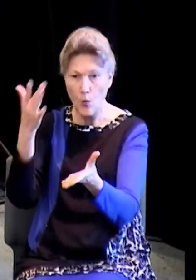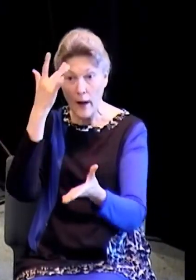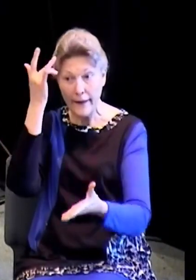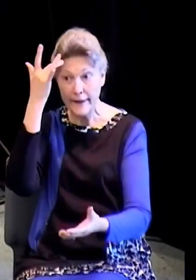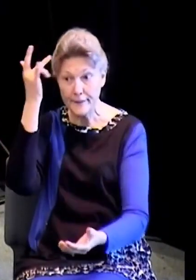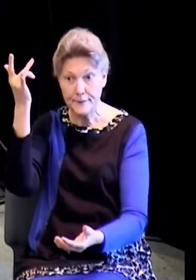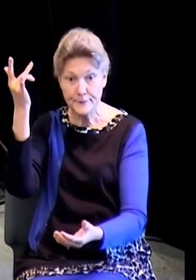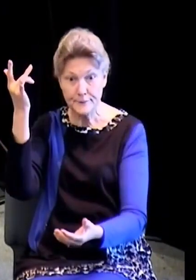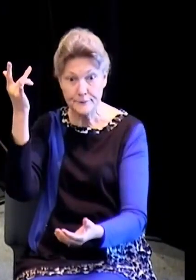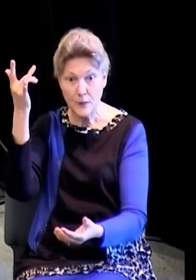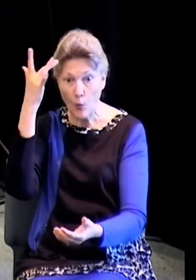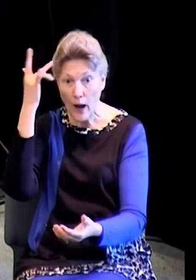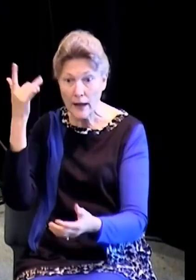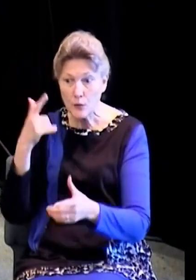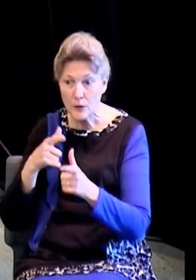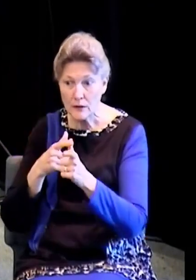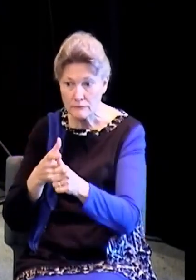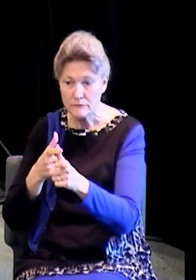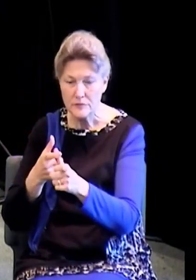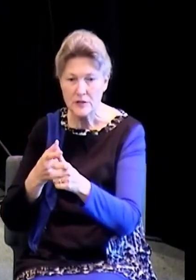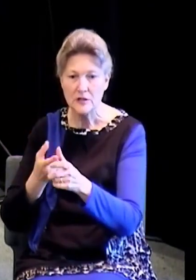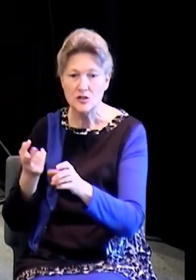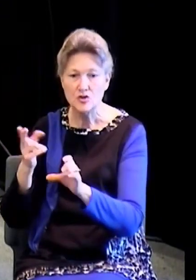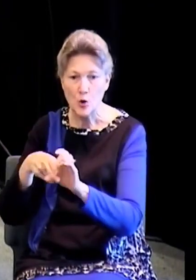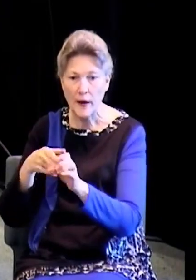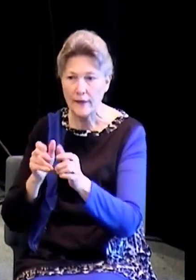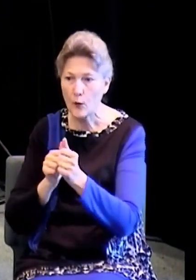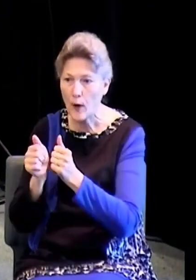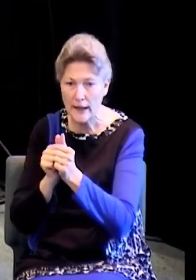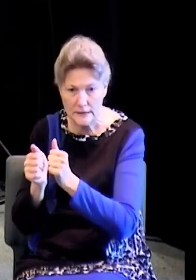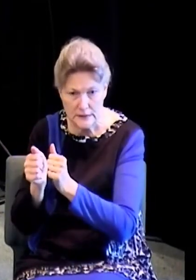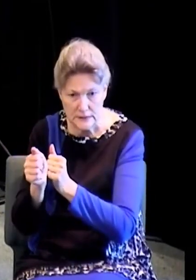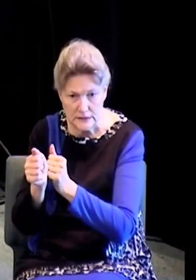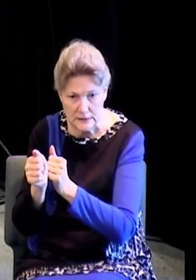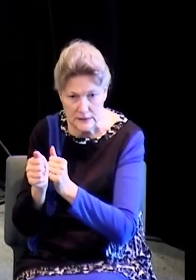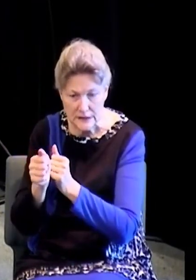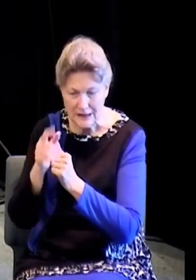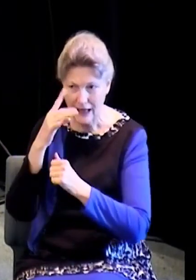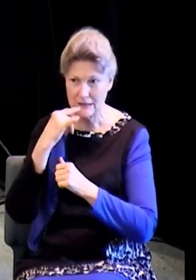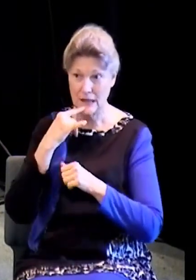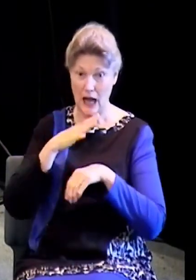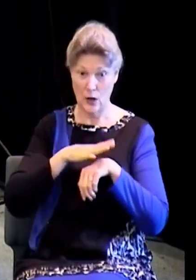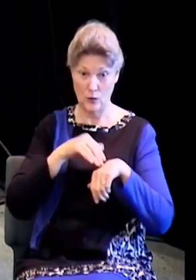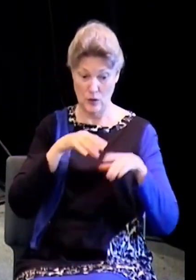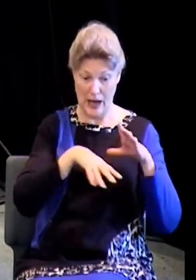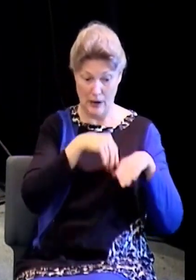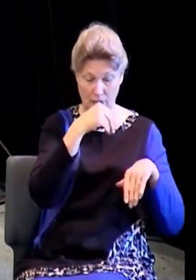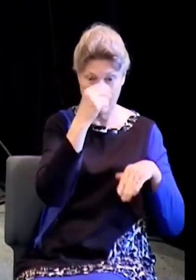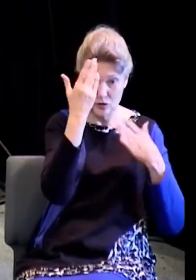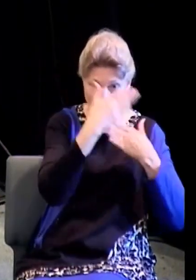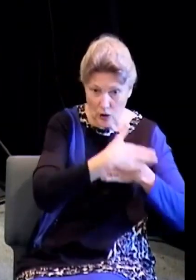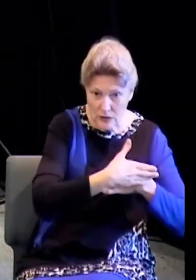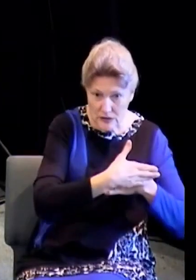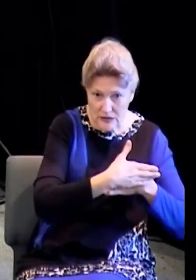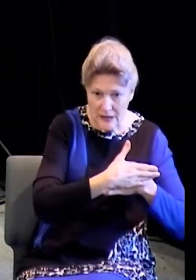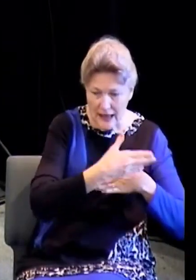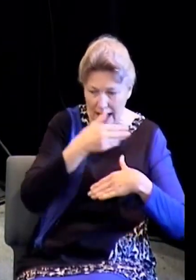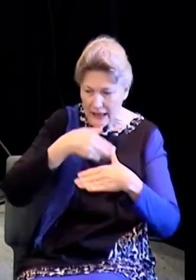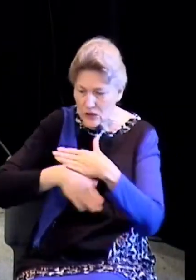That's for you to decide. God said, I've called you out of darkness into his marvelous light. I've called you out of the place